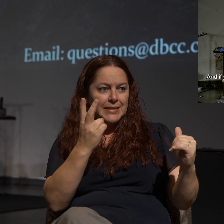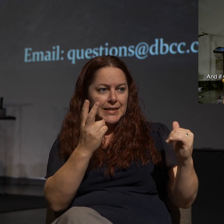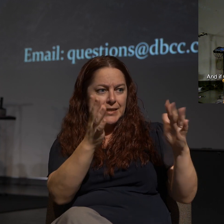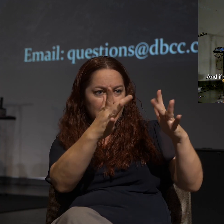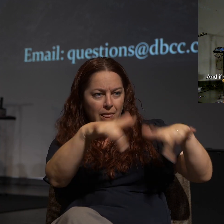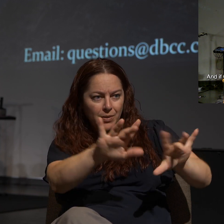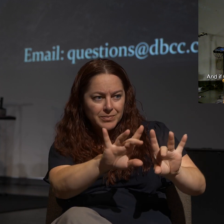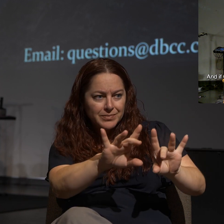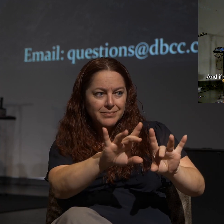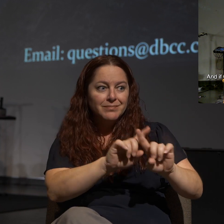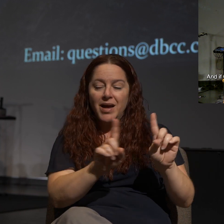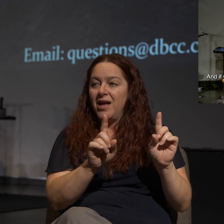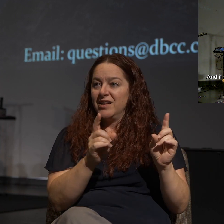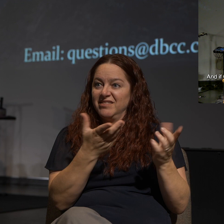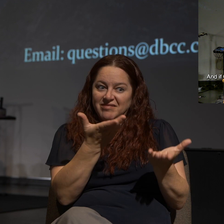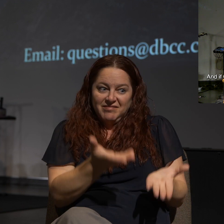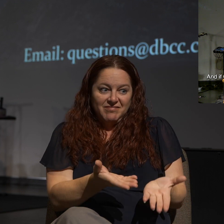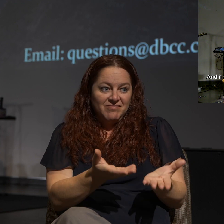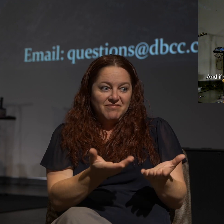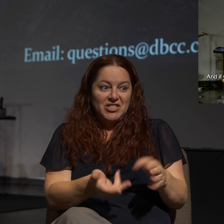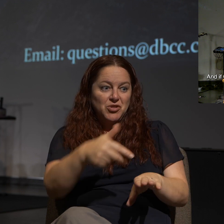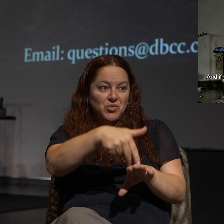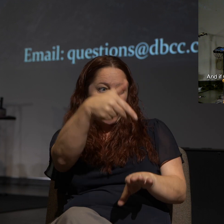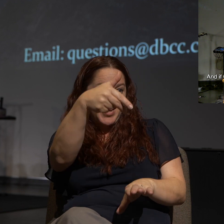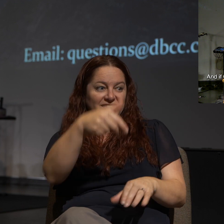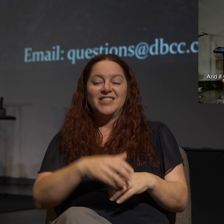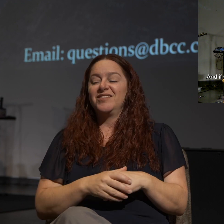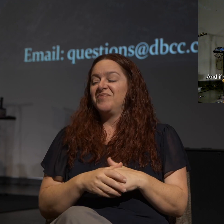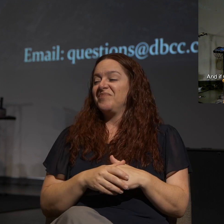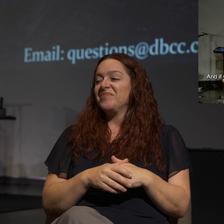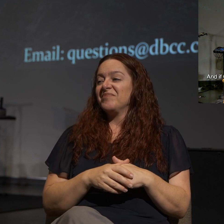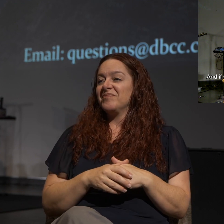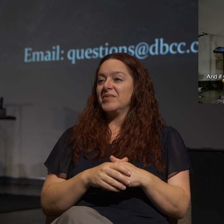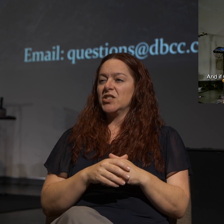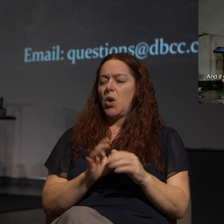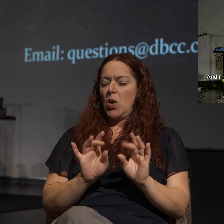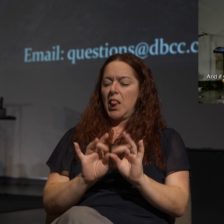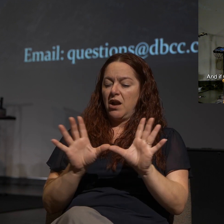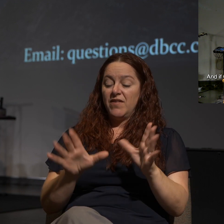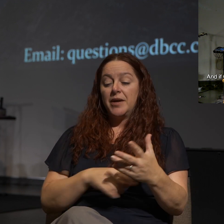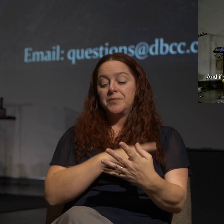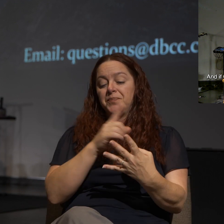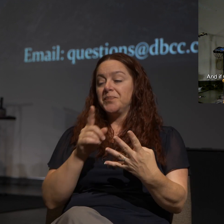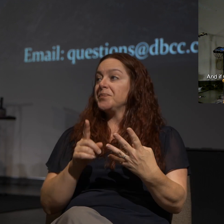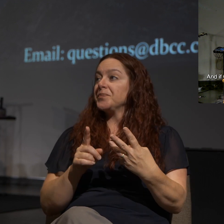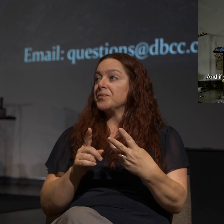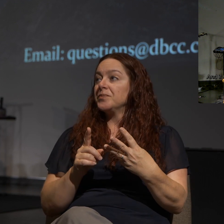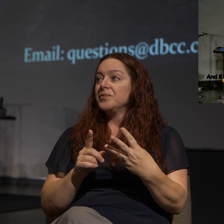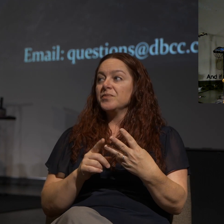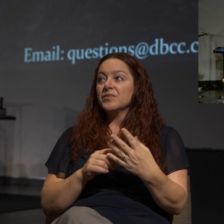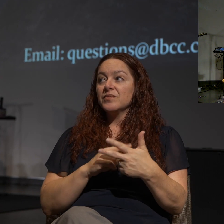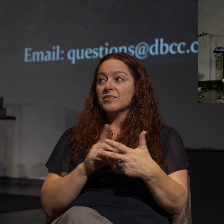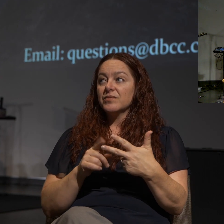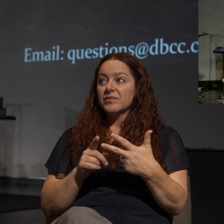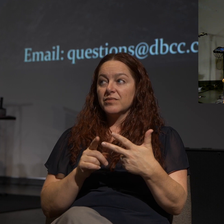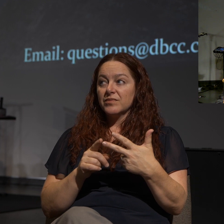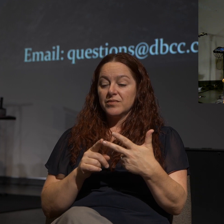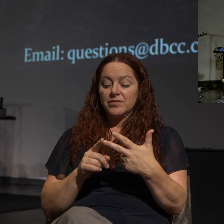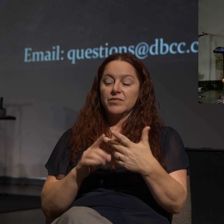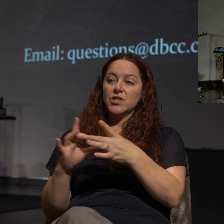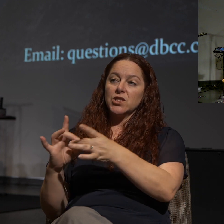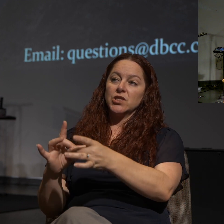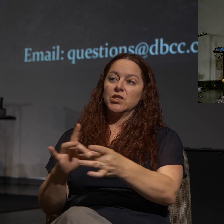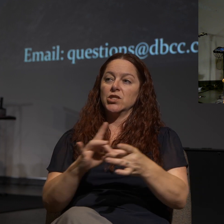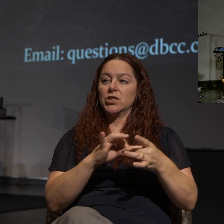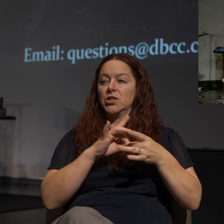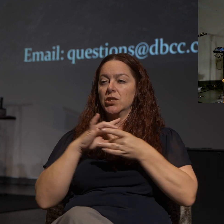And yet, He was raised from the dead. So let's clarify. Lastly, let's unify. Let's